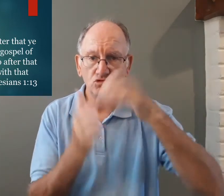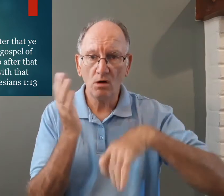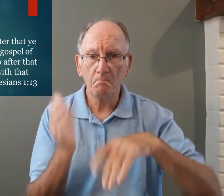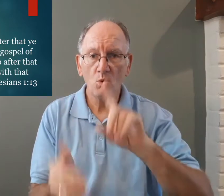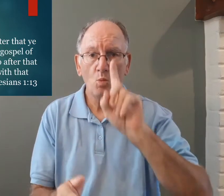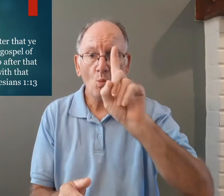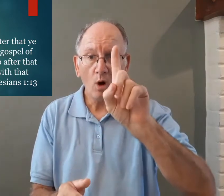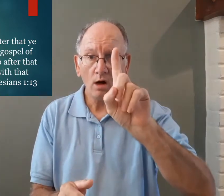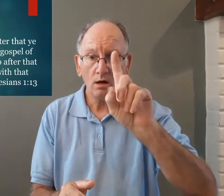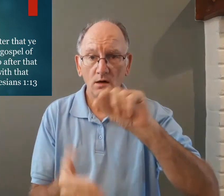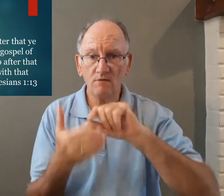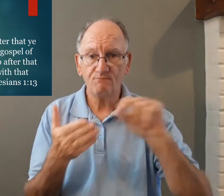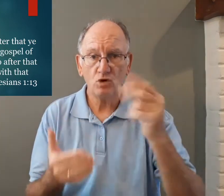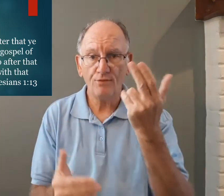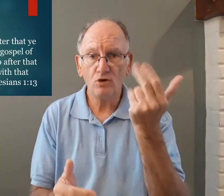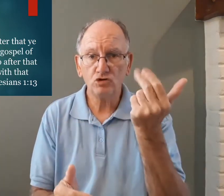chapter 1 verse 13